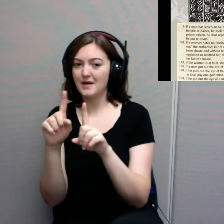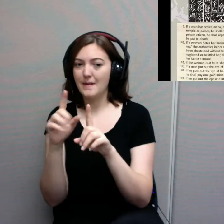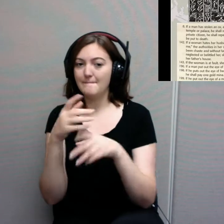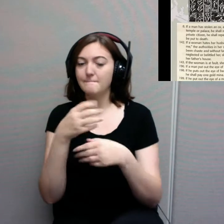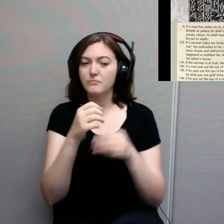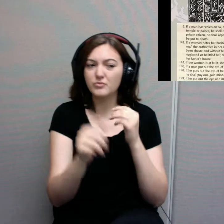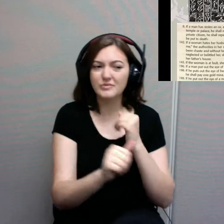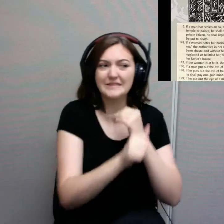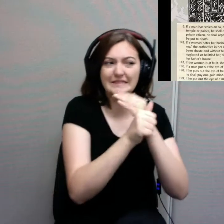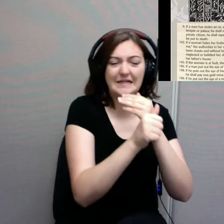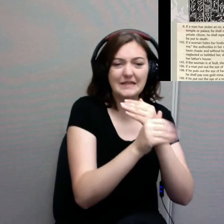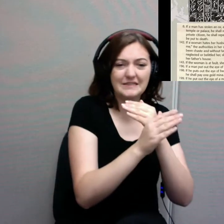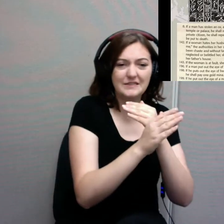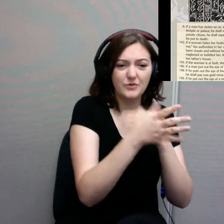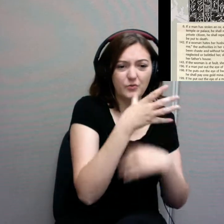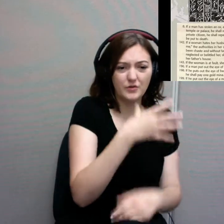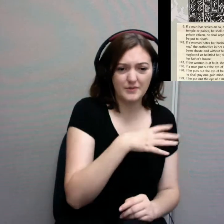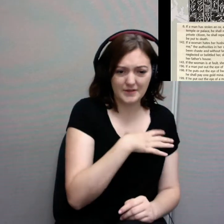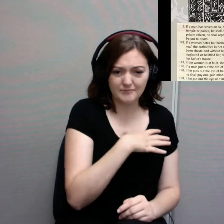Now, take a look at